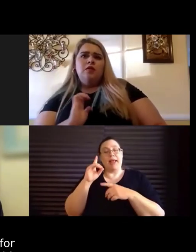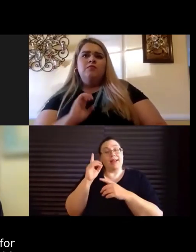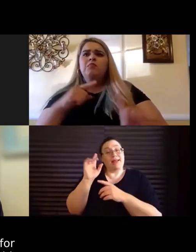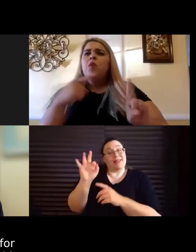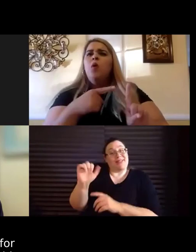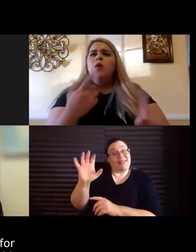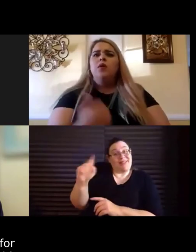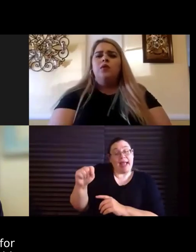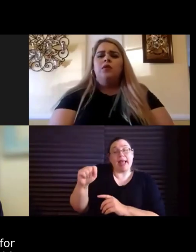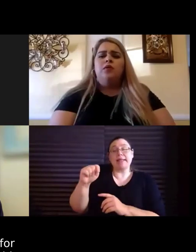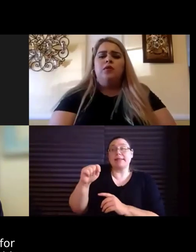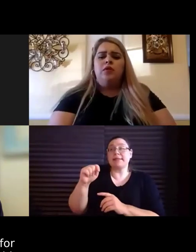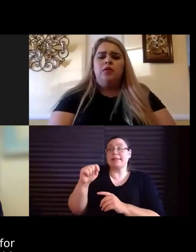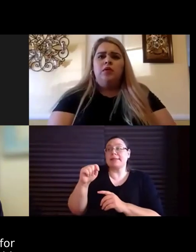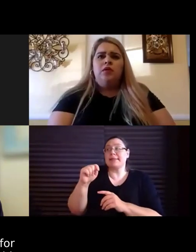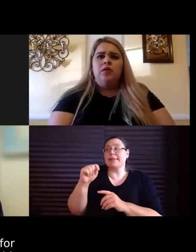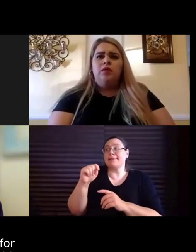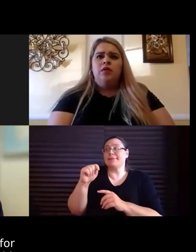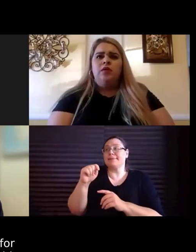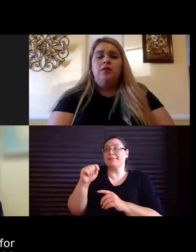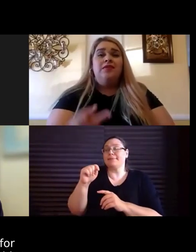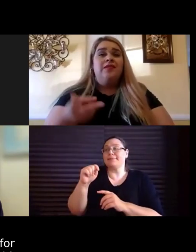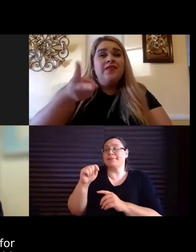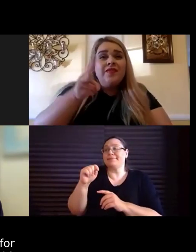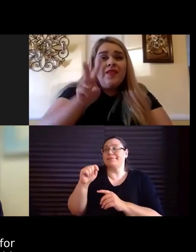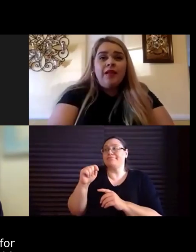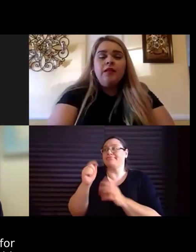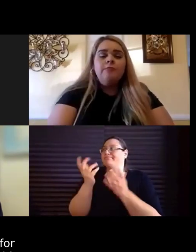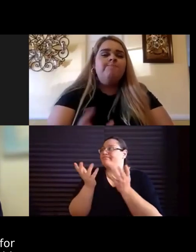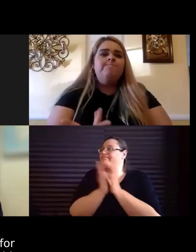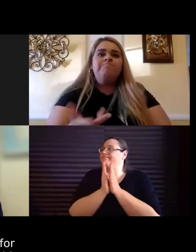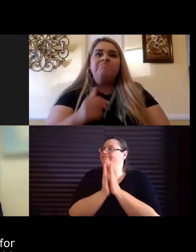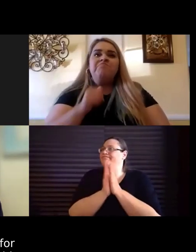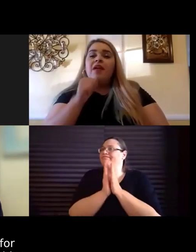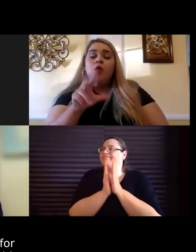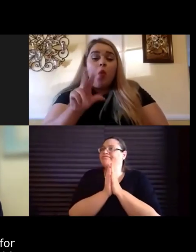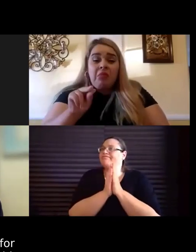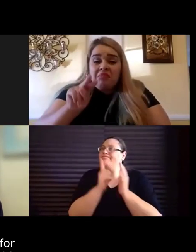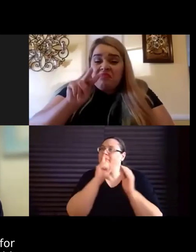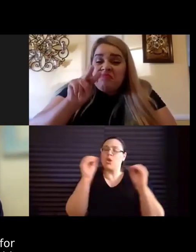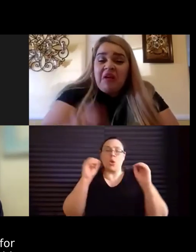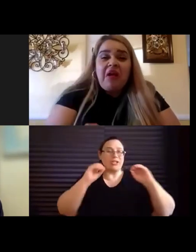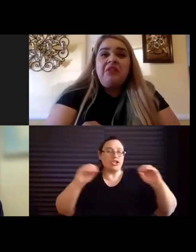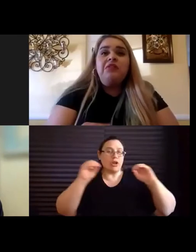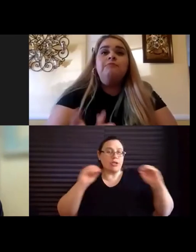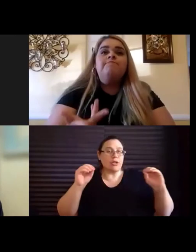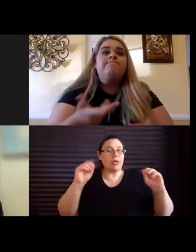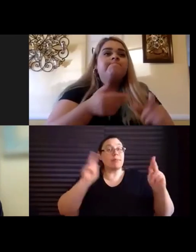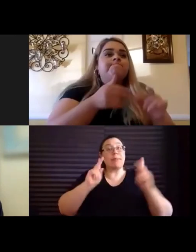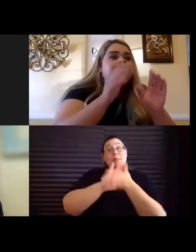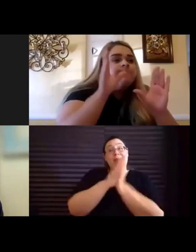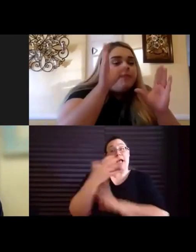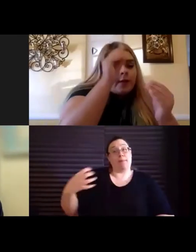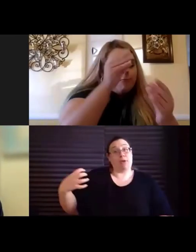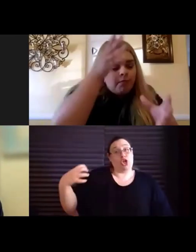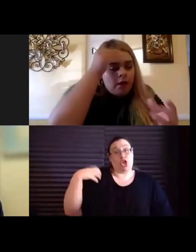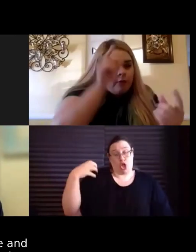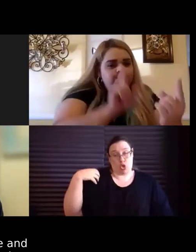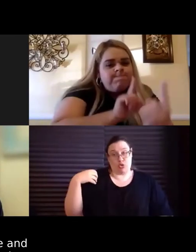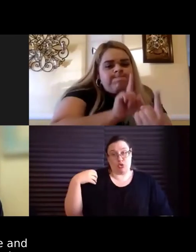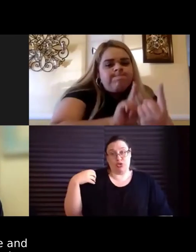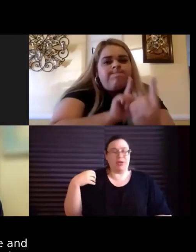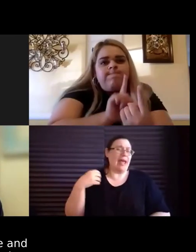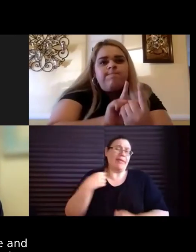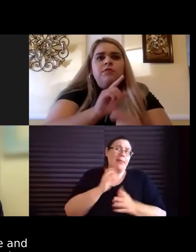no real instruction for people who go into coaching. They go into it for all different reasons.